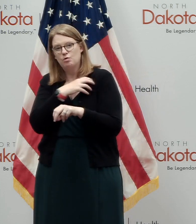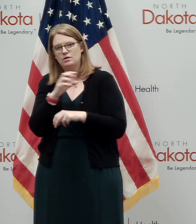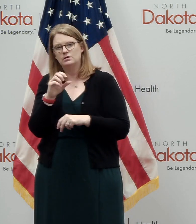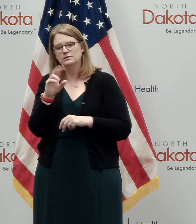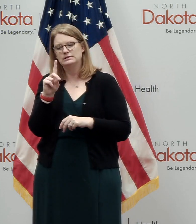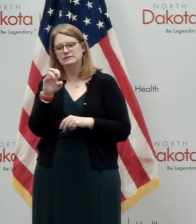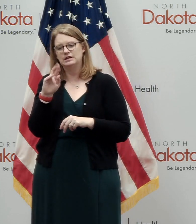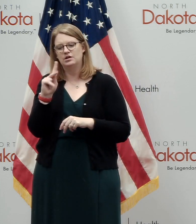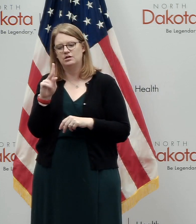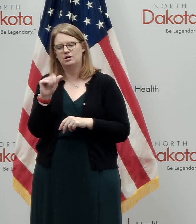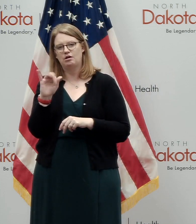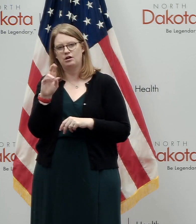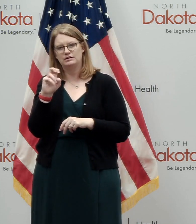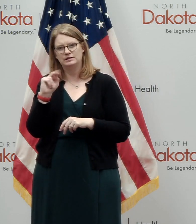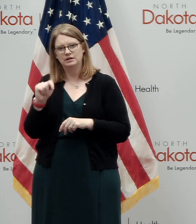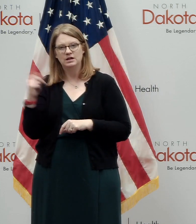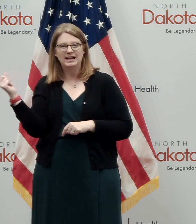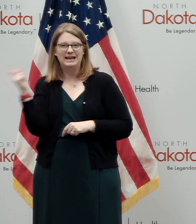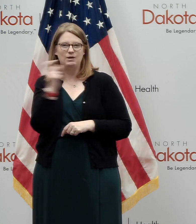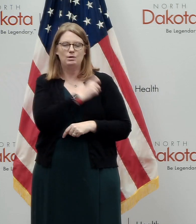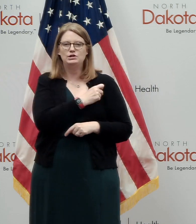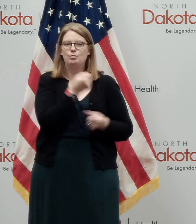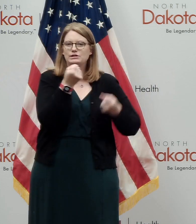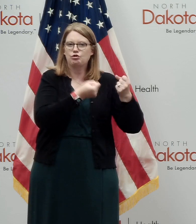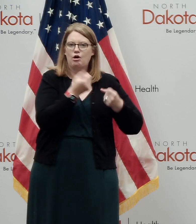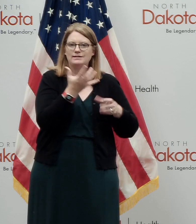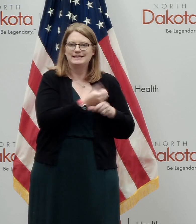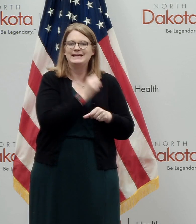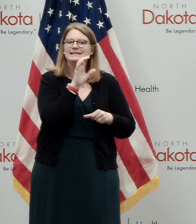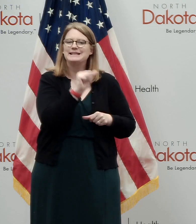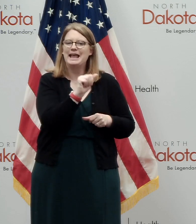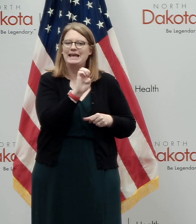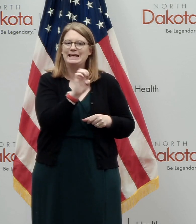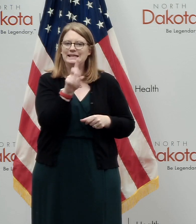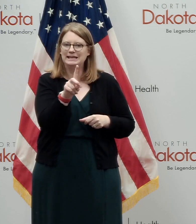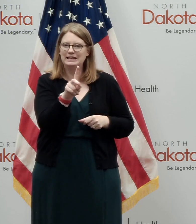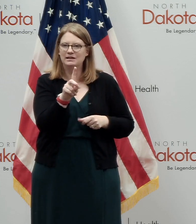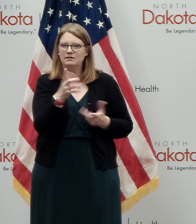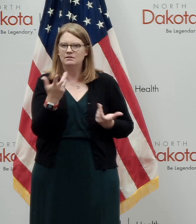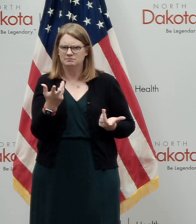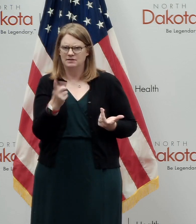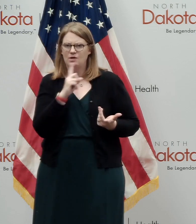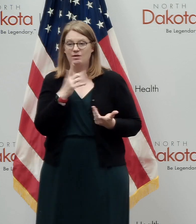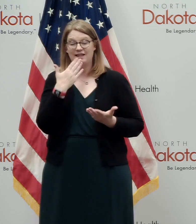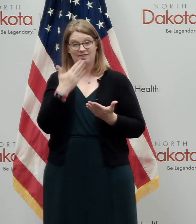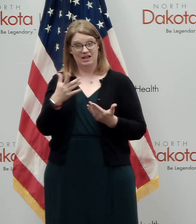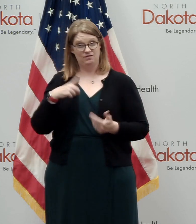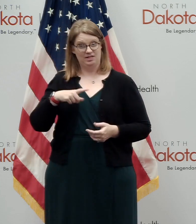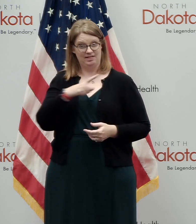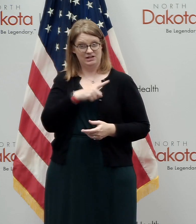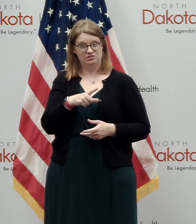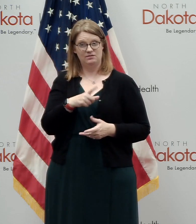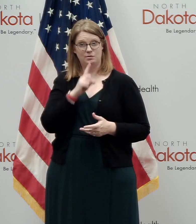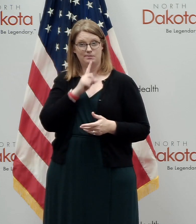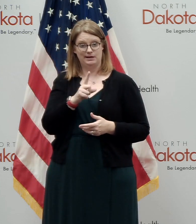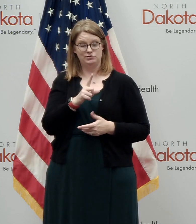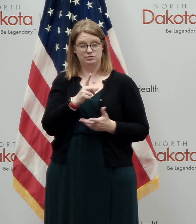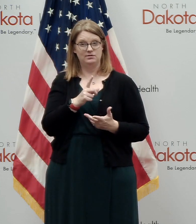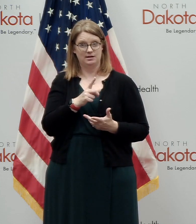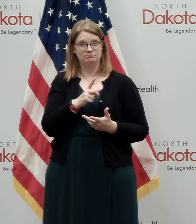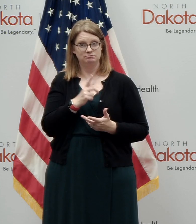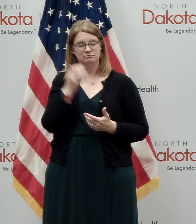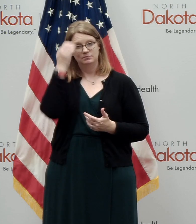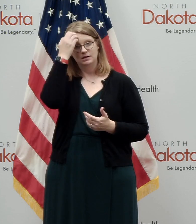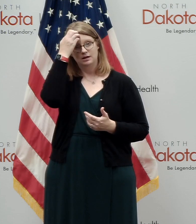Sergeant Derek Arndt, ran to his vehicle to retrieve his AED. And I'd say thank you to the legislature and others for making sure that we've got,